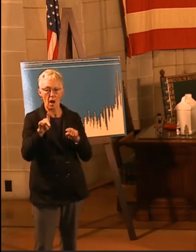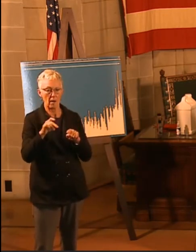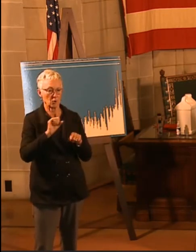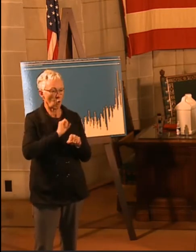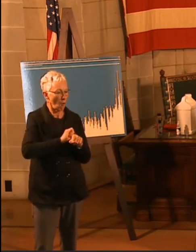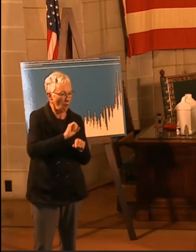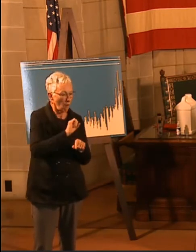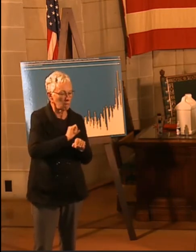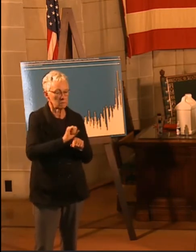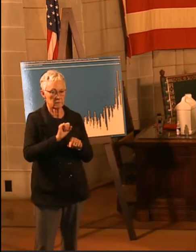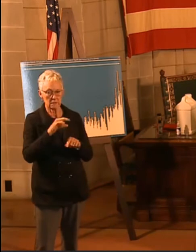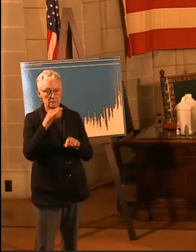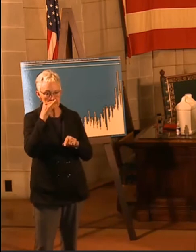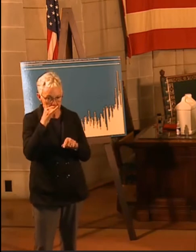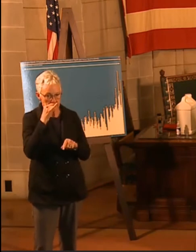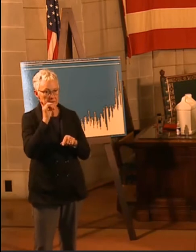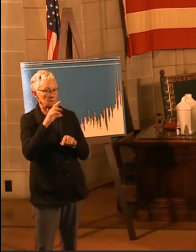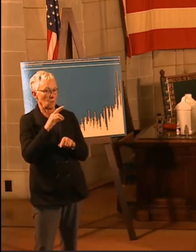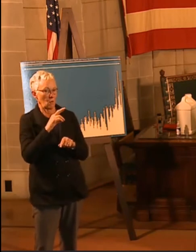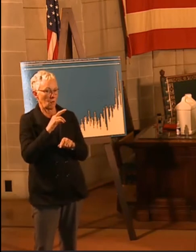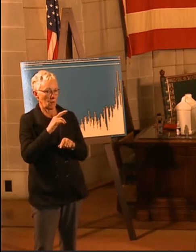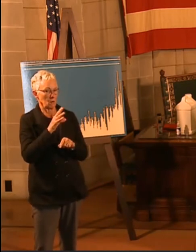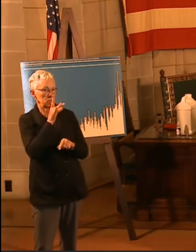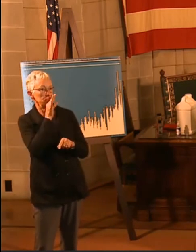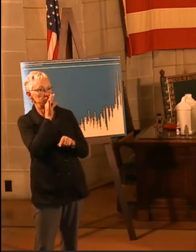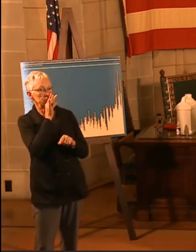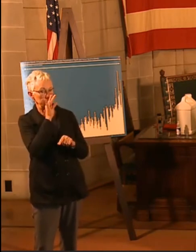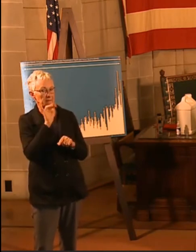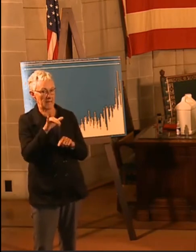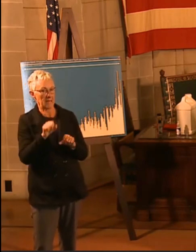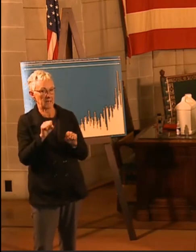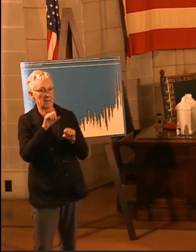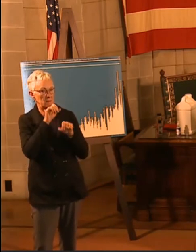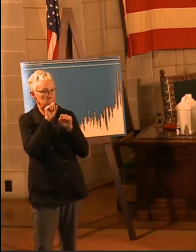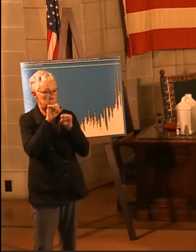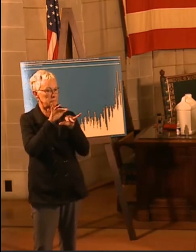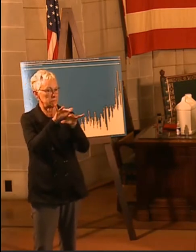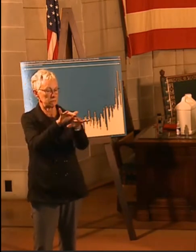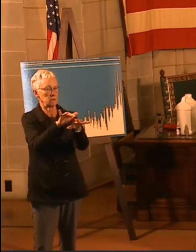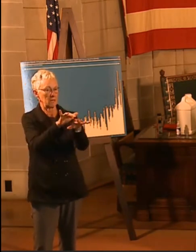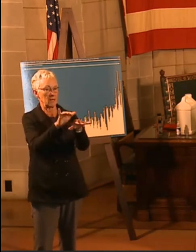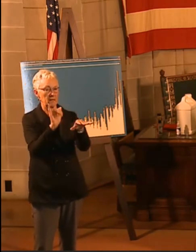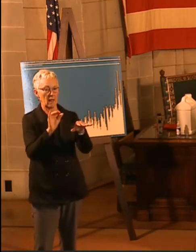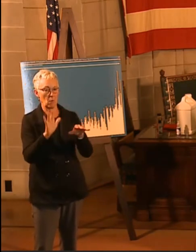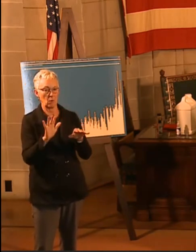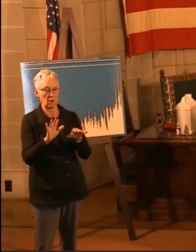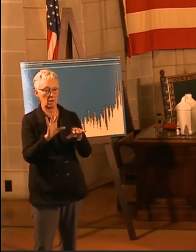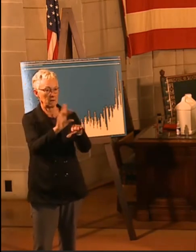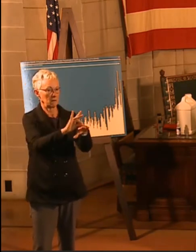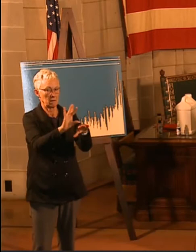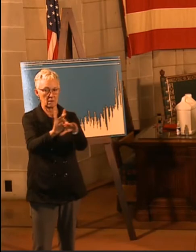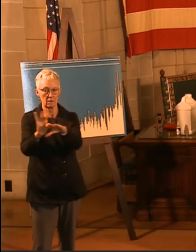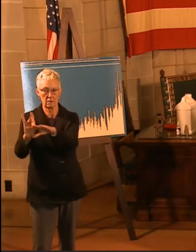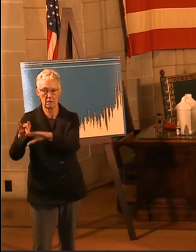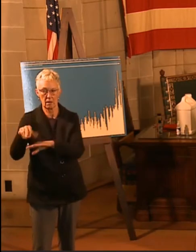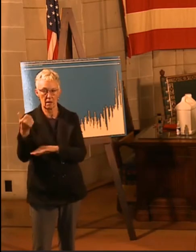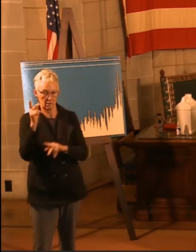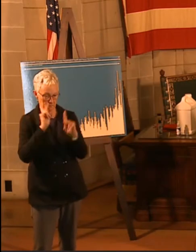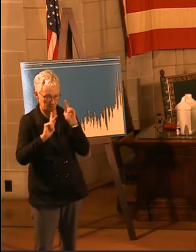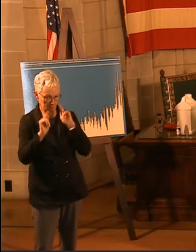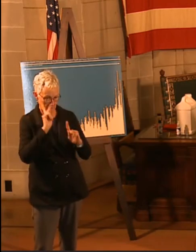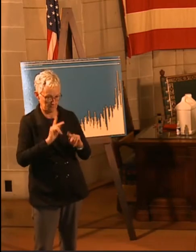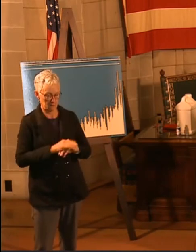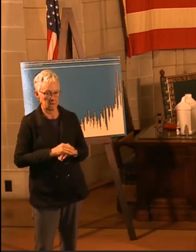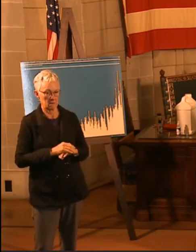sneezing or even talking can transmit. But now, I think we also know more and more that this virus can be